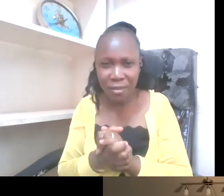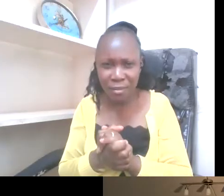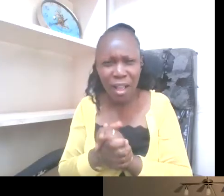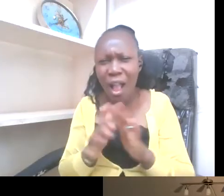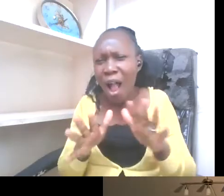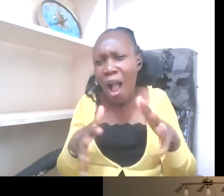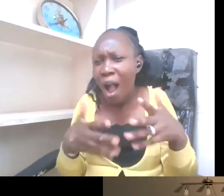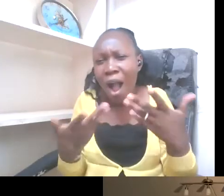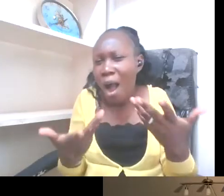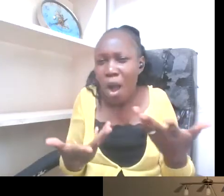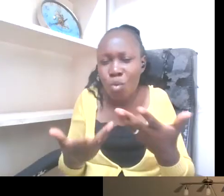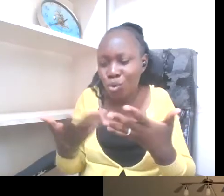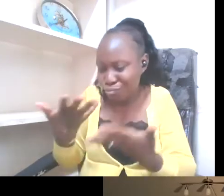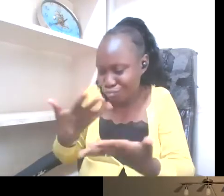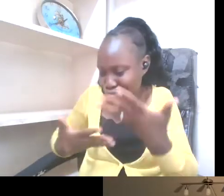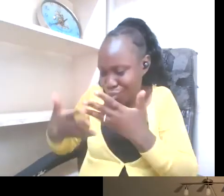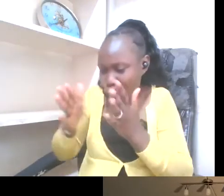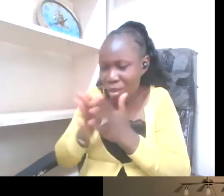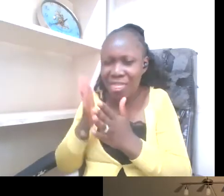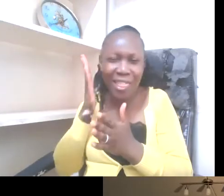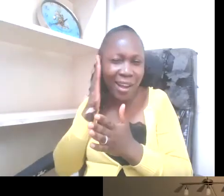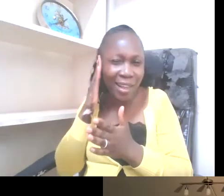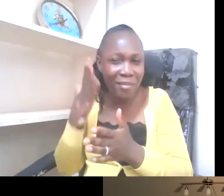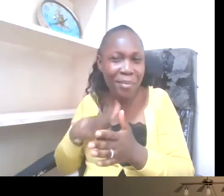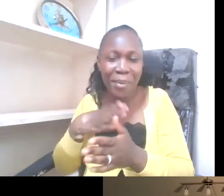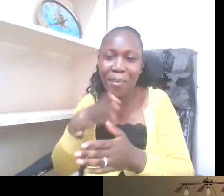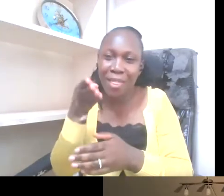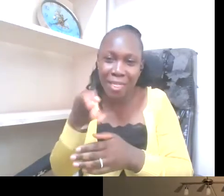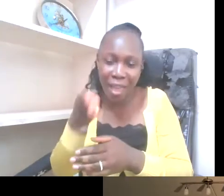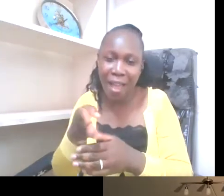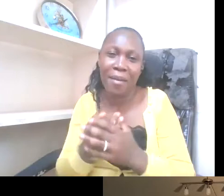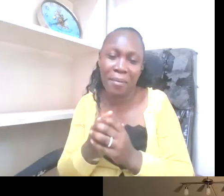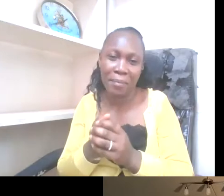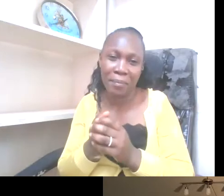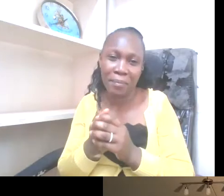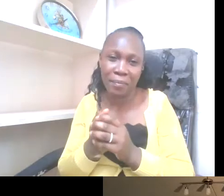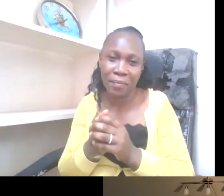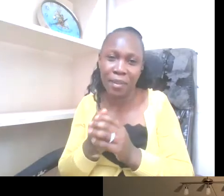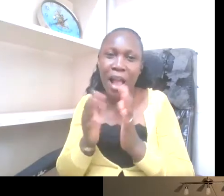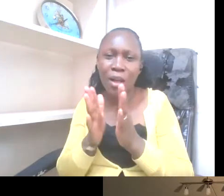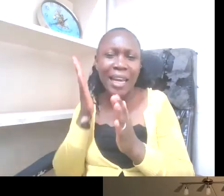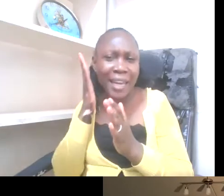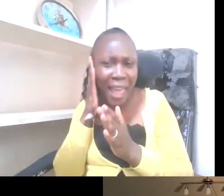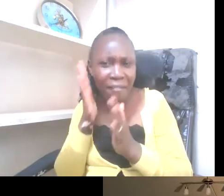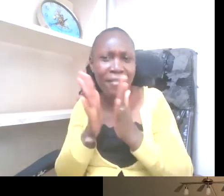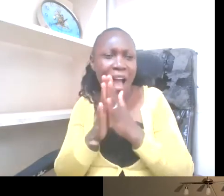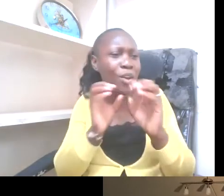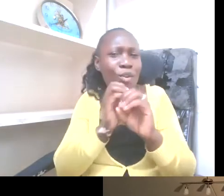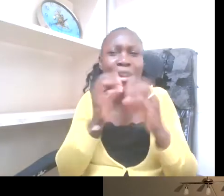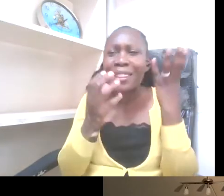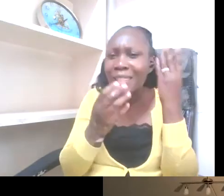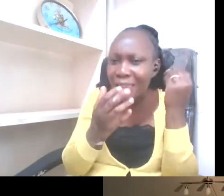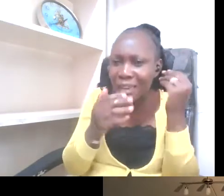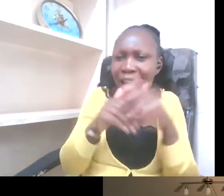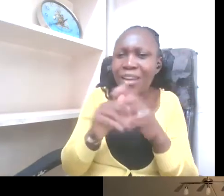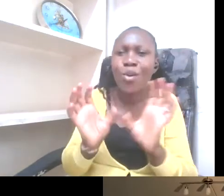scenario between the deaf and the non-deaf individuals of the community? Yeah, thank you so much for